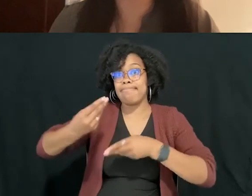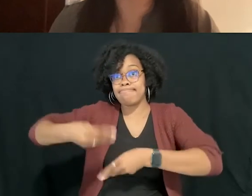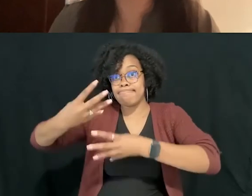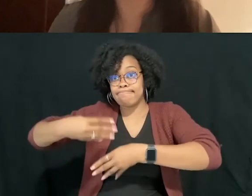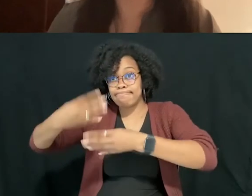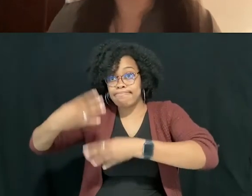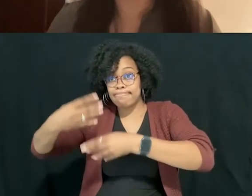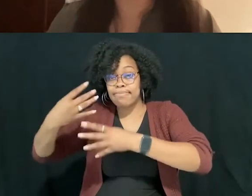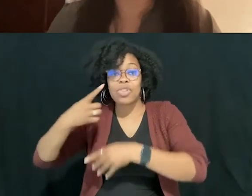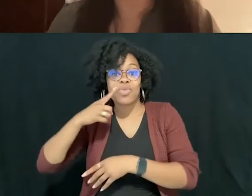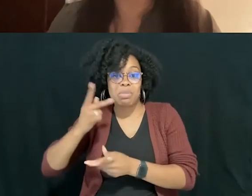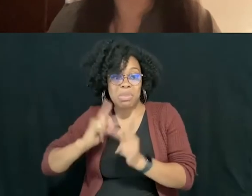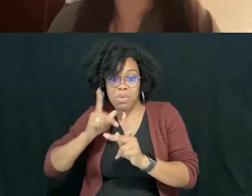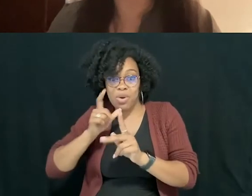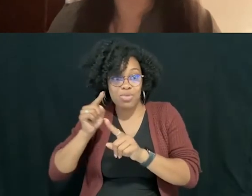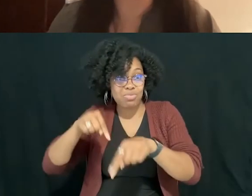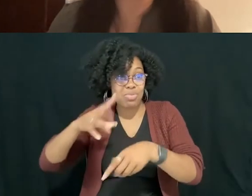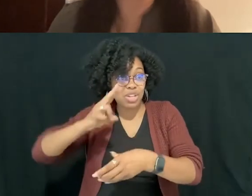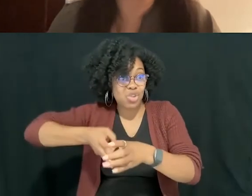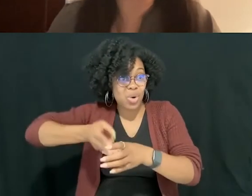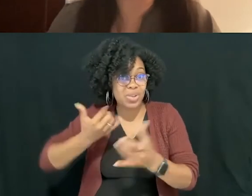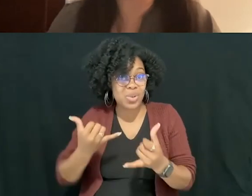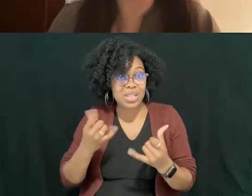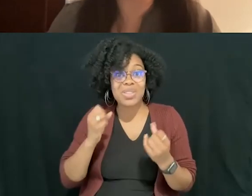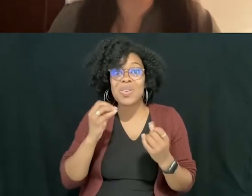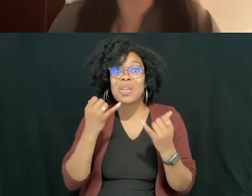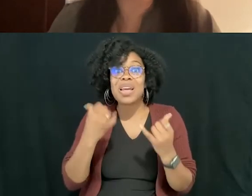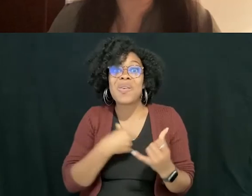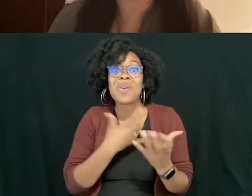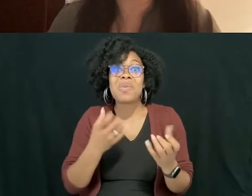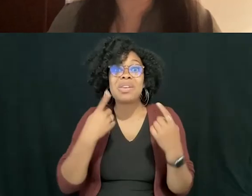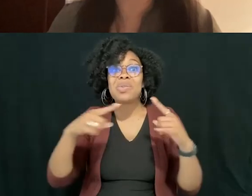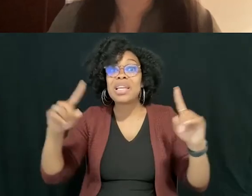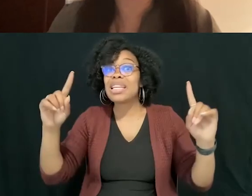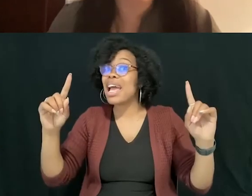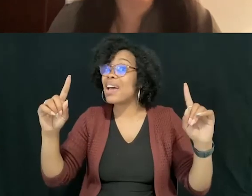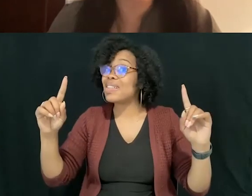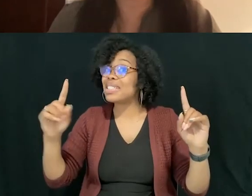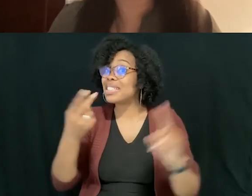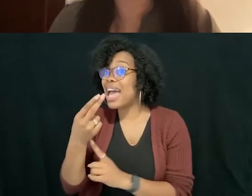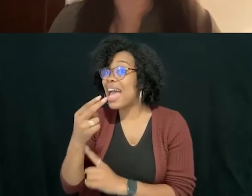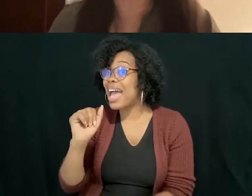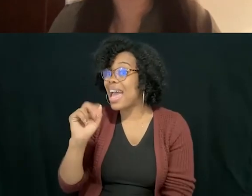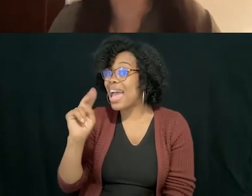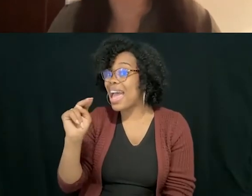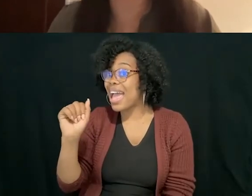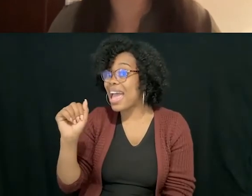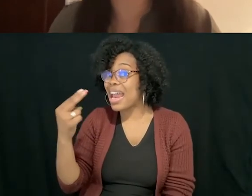we wanted to announce that Hannah, are you here? Oh no, Hannah just